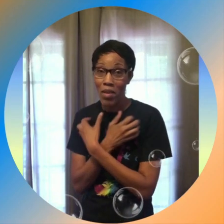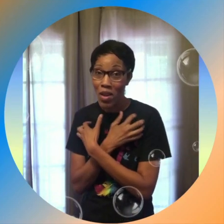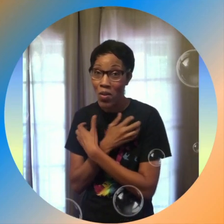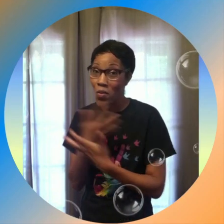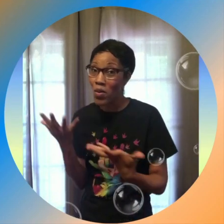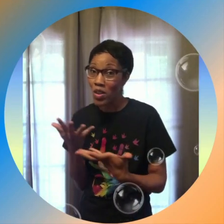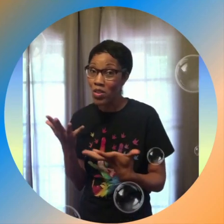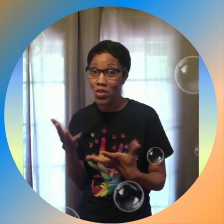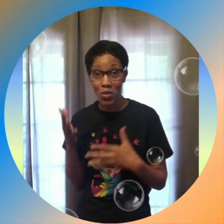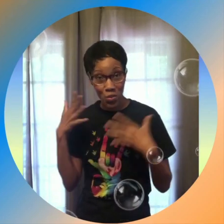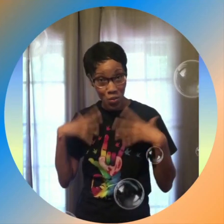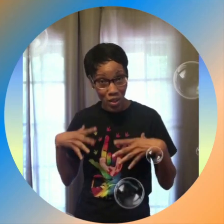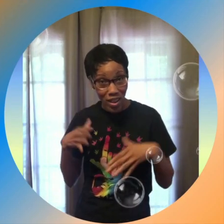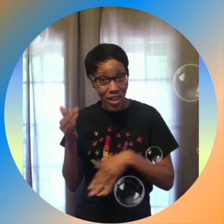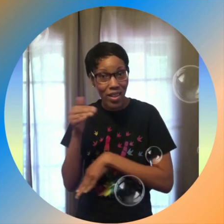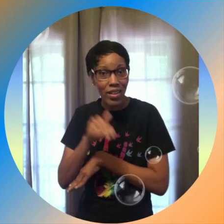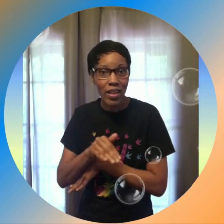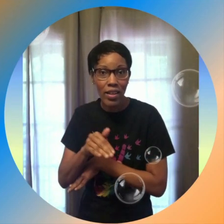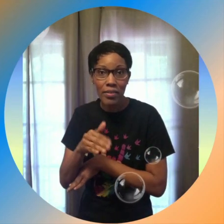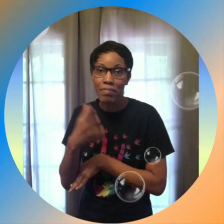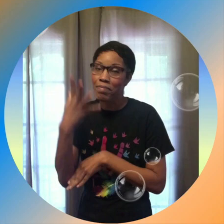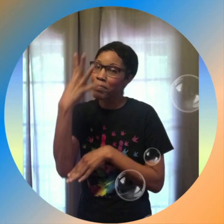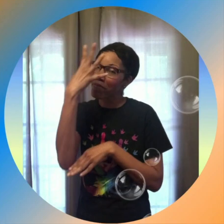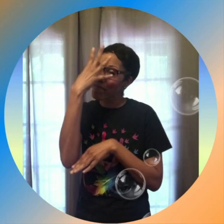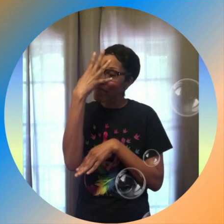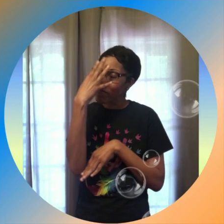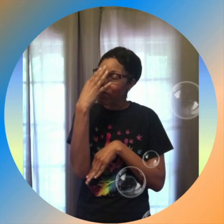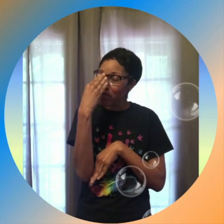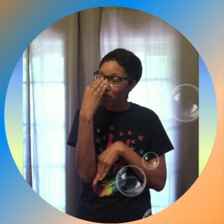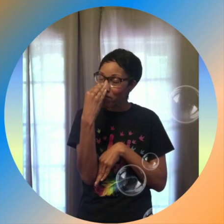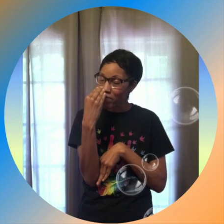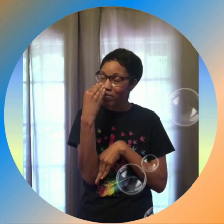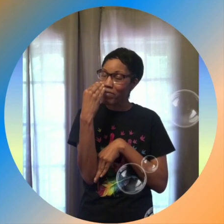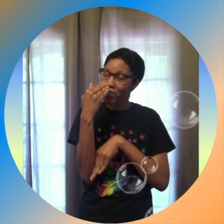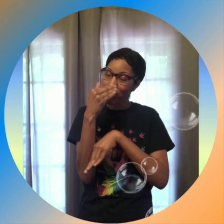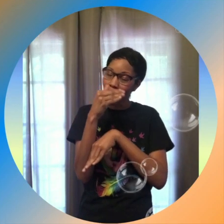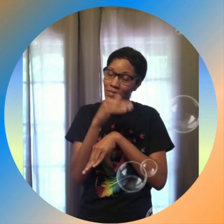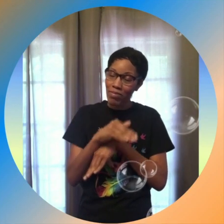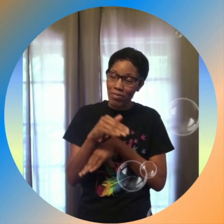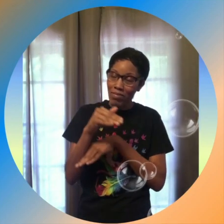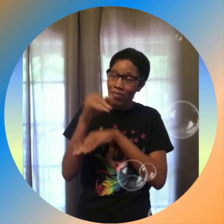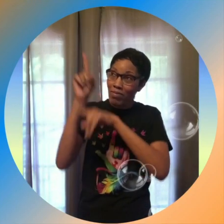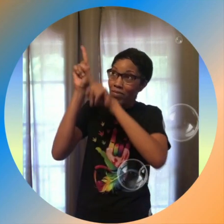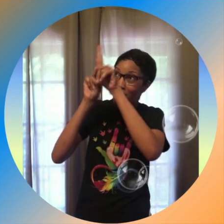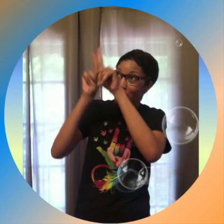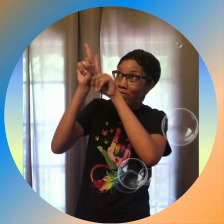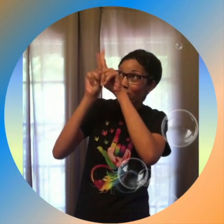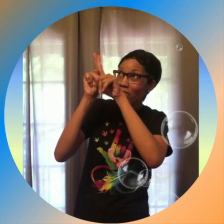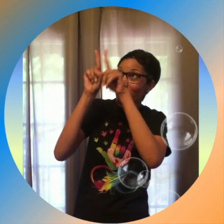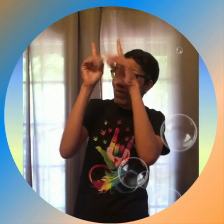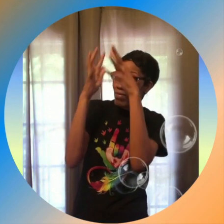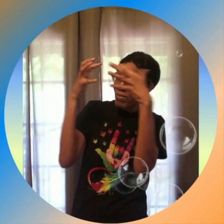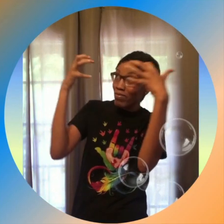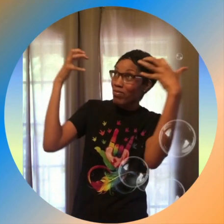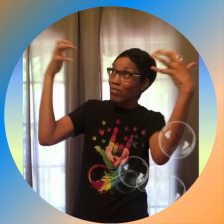what will you wear at night sleep in my eyes and stars in the skies